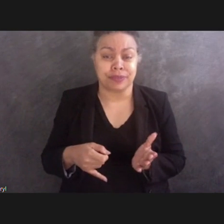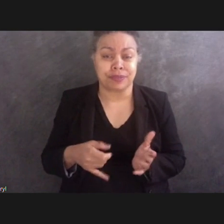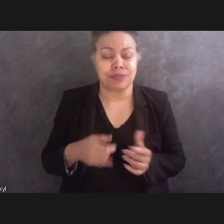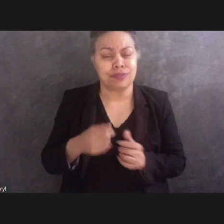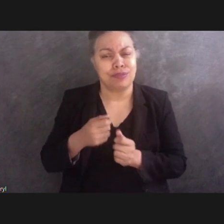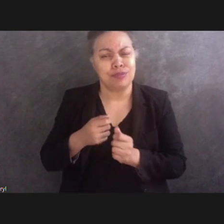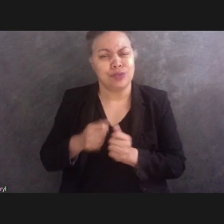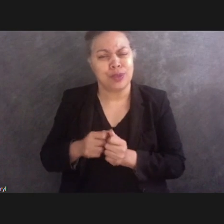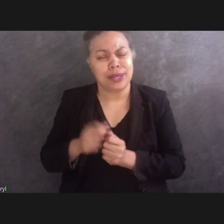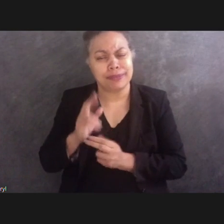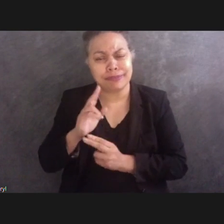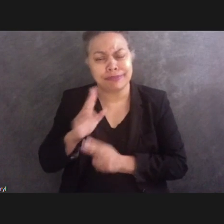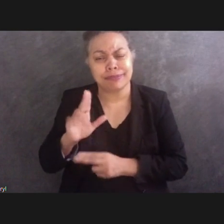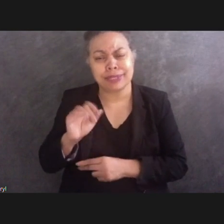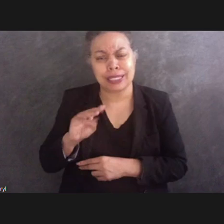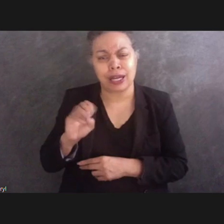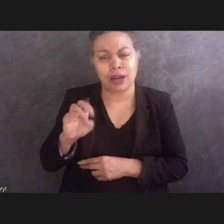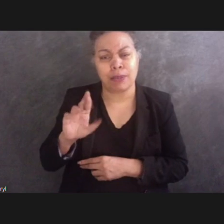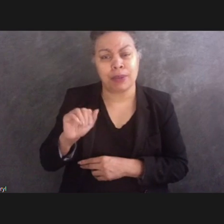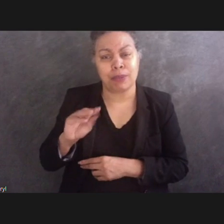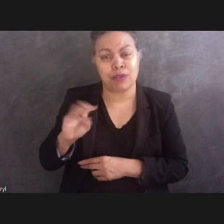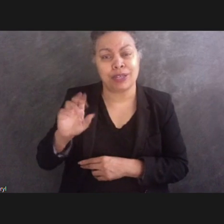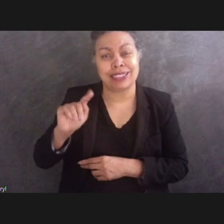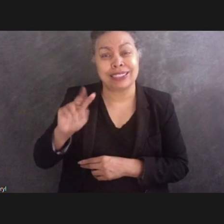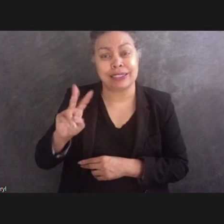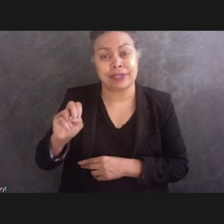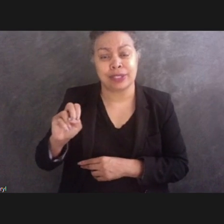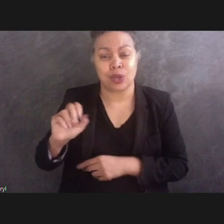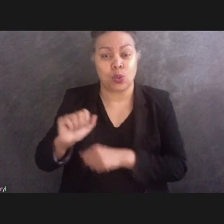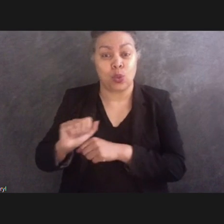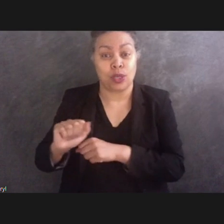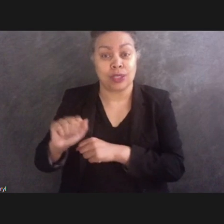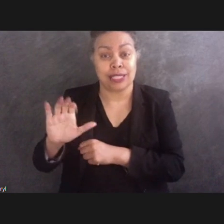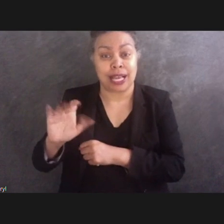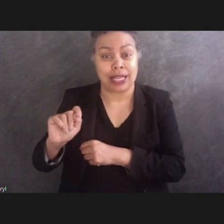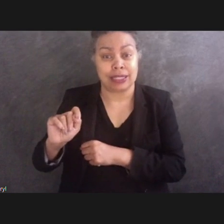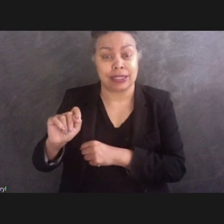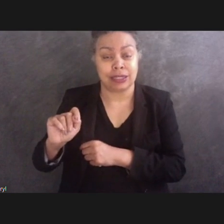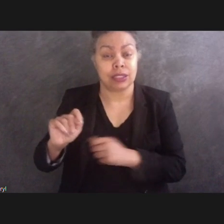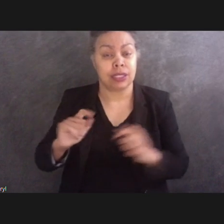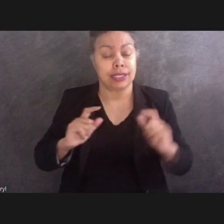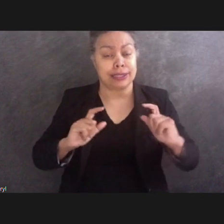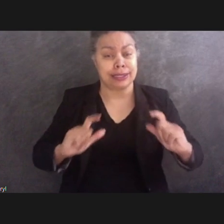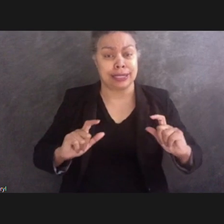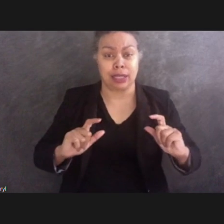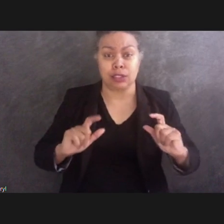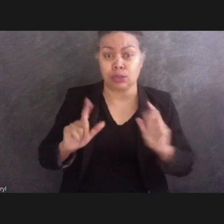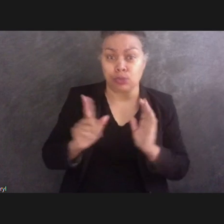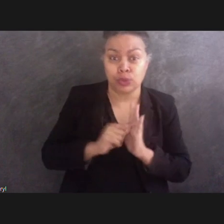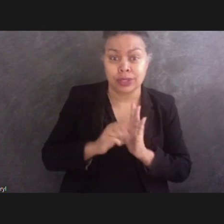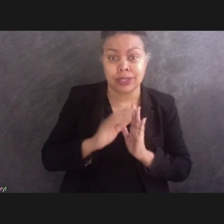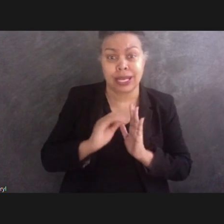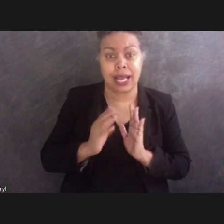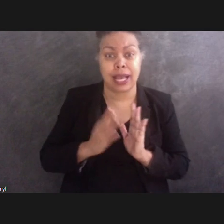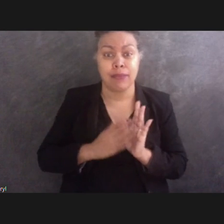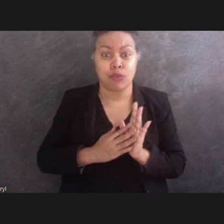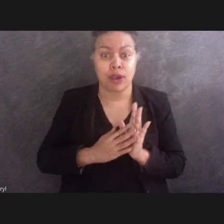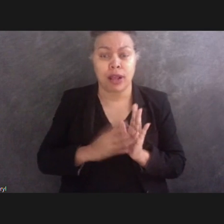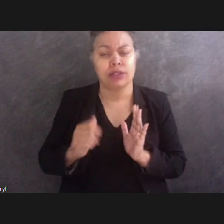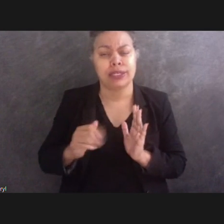Act of 1986, signs in print and braille at correct scale could be mounted on wayside interpretive panels